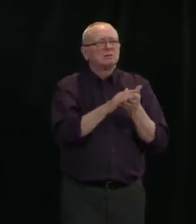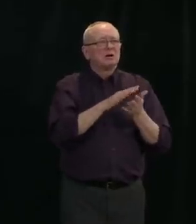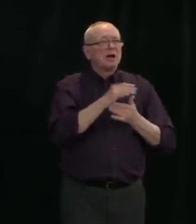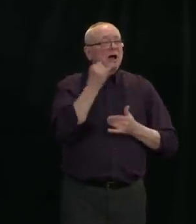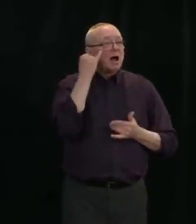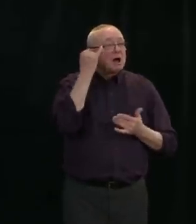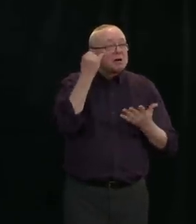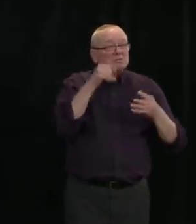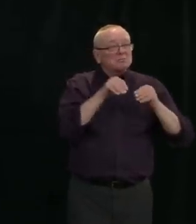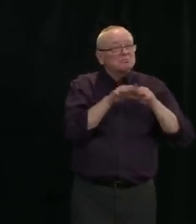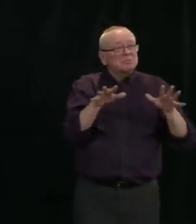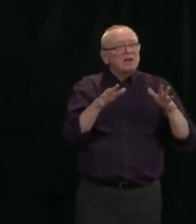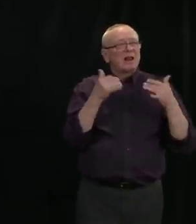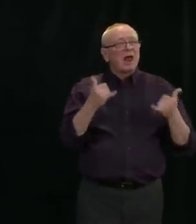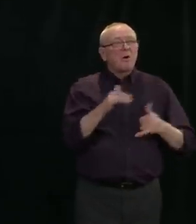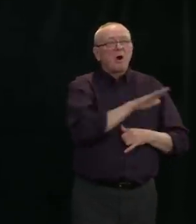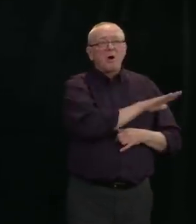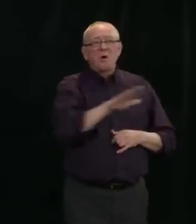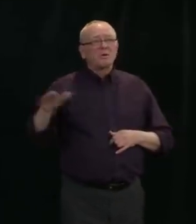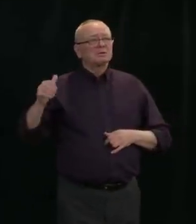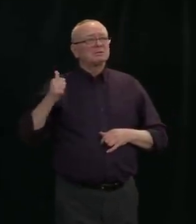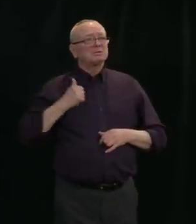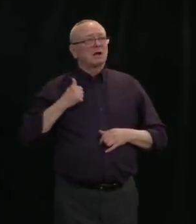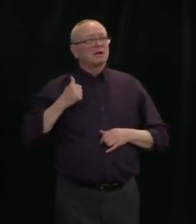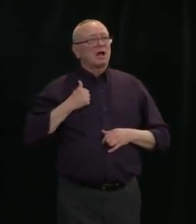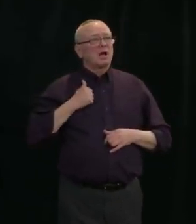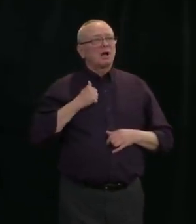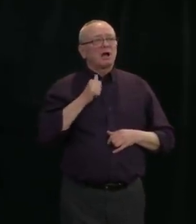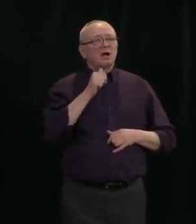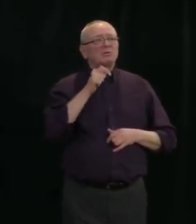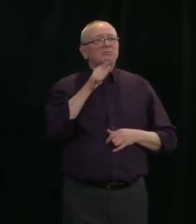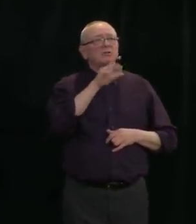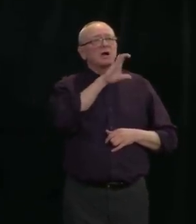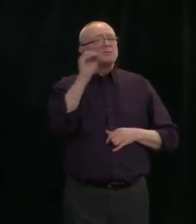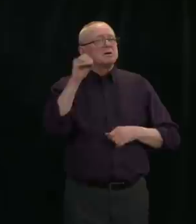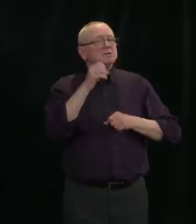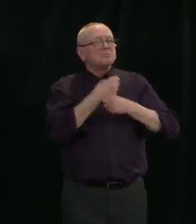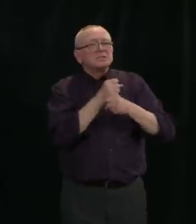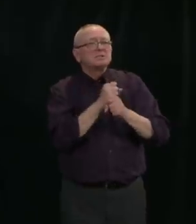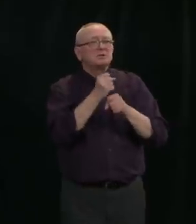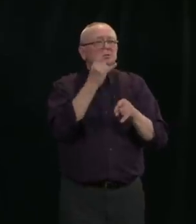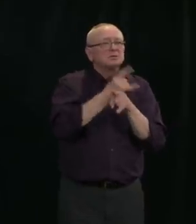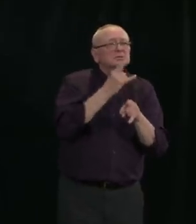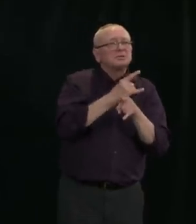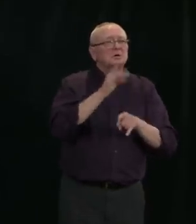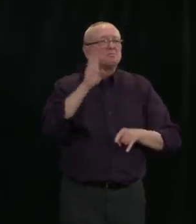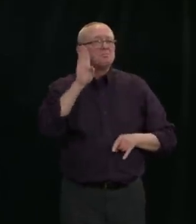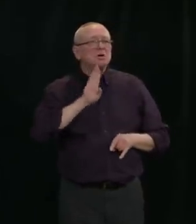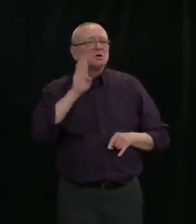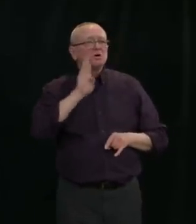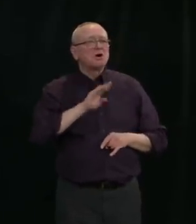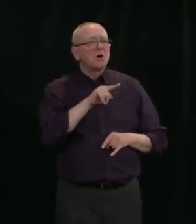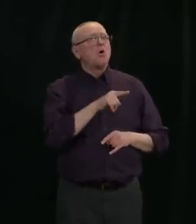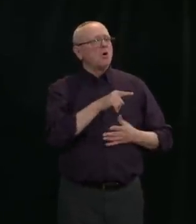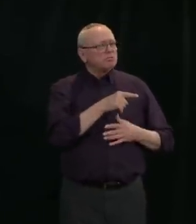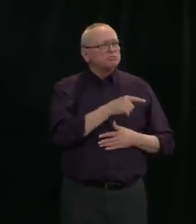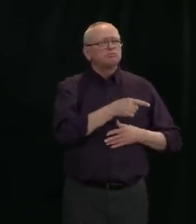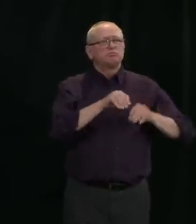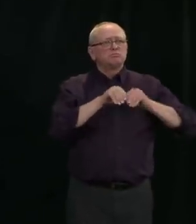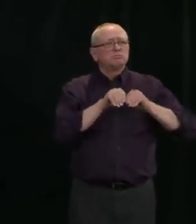nationally. So what began as a 150-liter donation of sanitizer from Dione has grown into